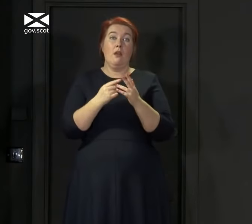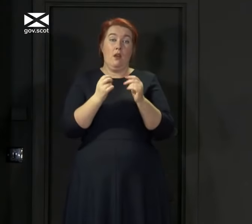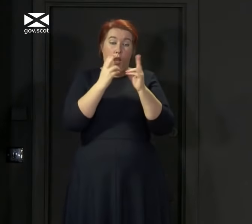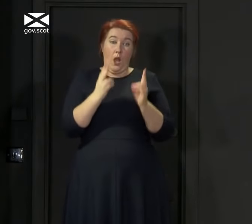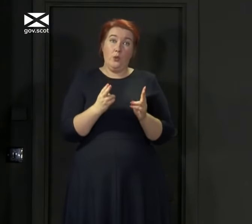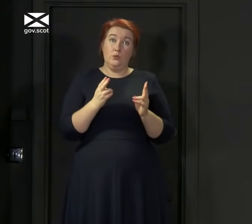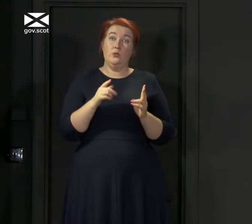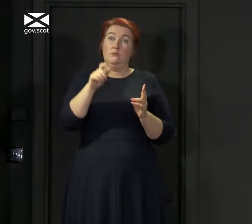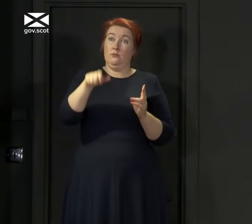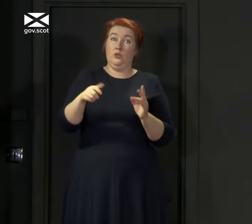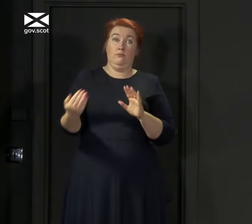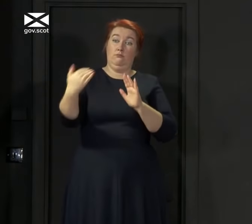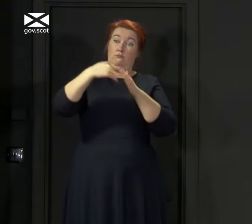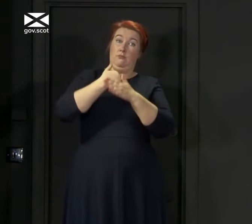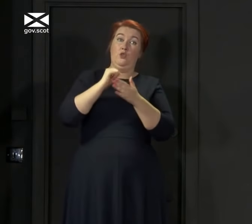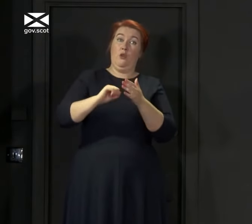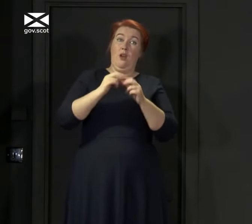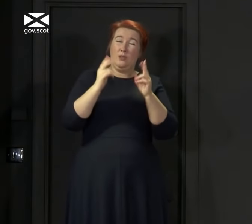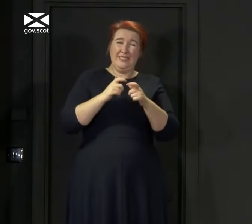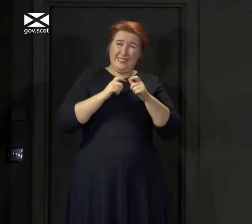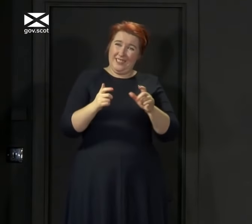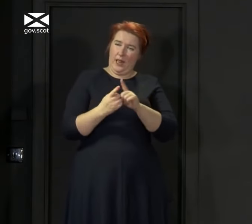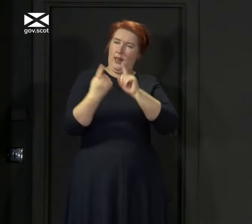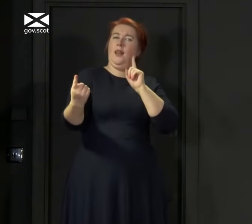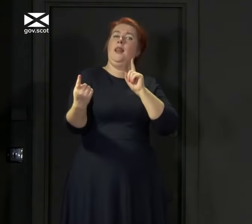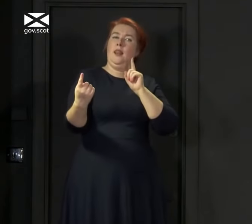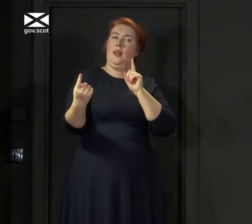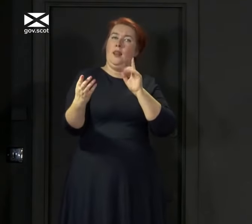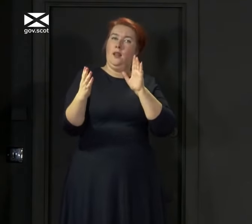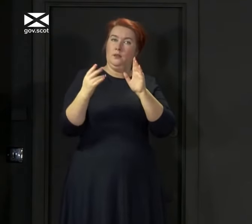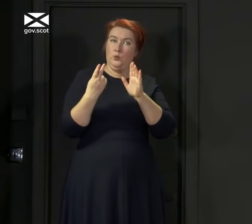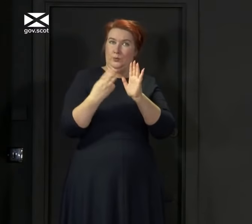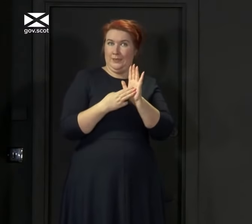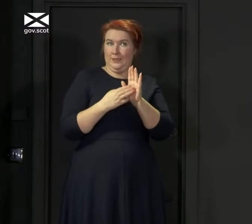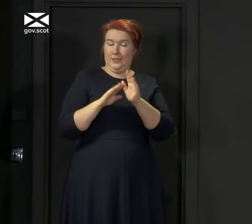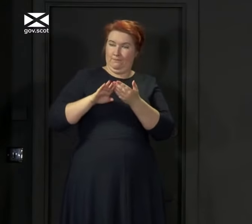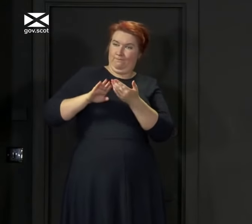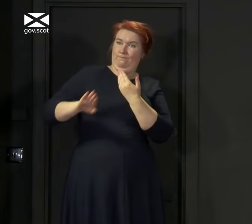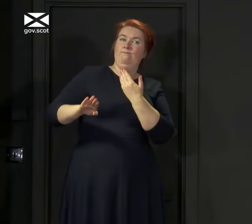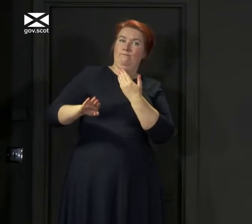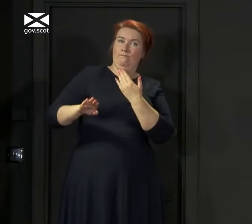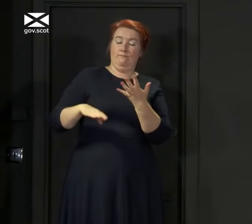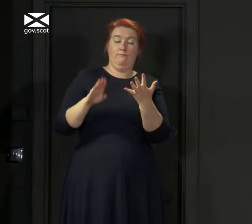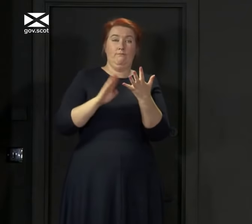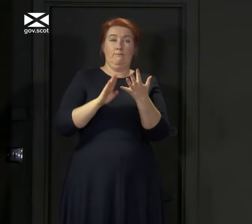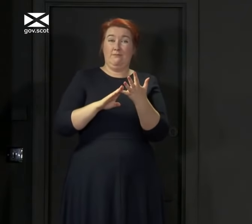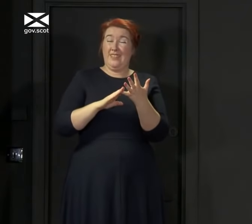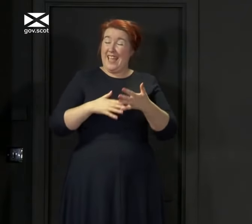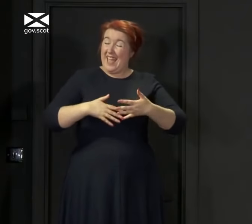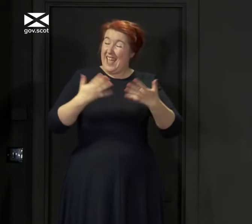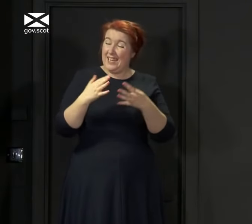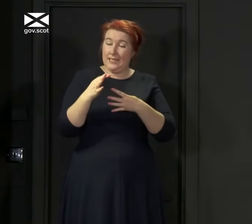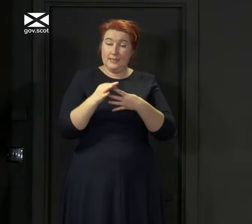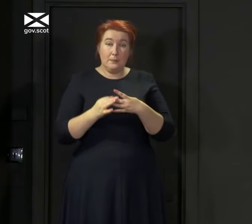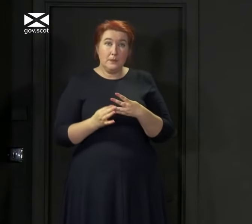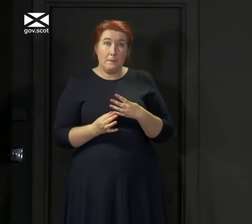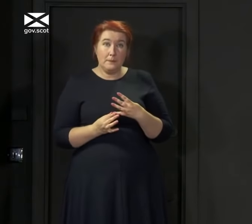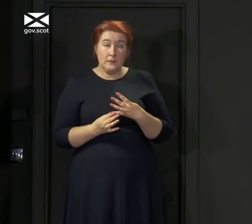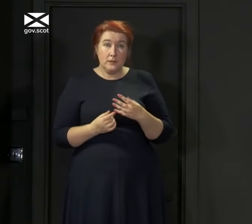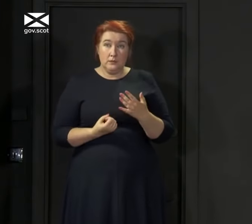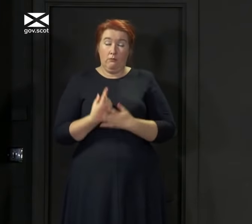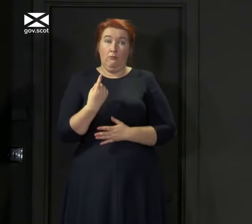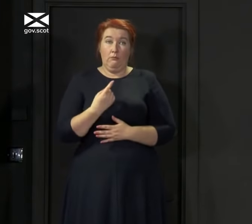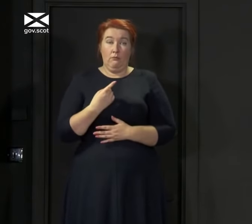your own home, remember you have to keep physically distanced. And also remember, if you have any of the symptoms of this virus,